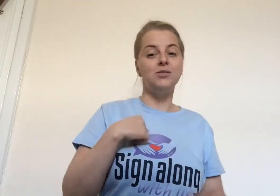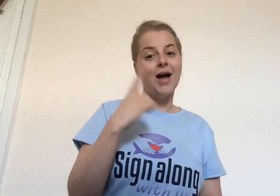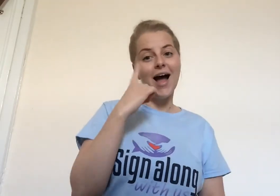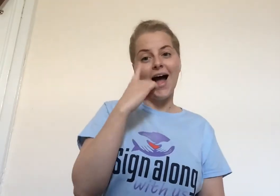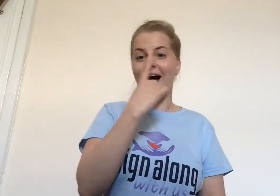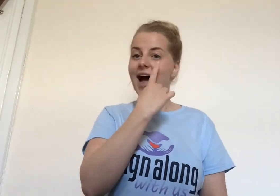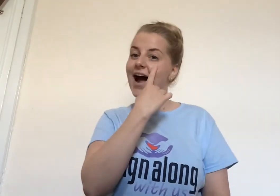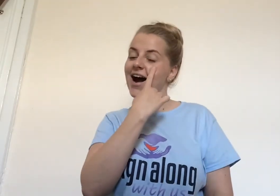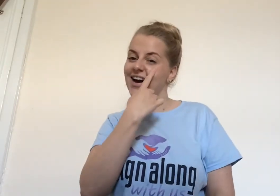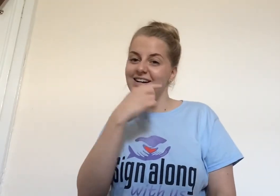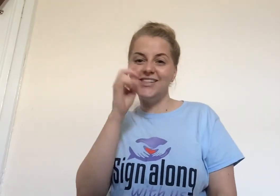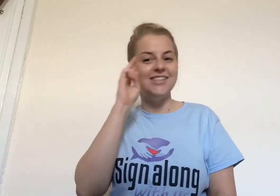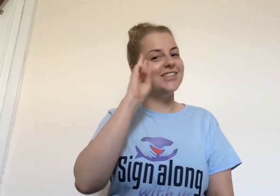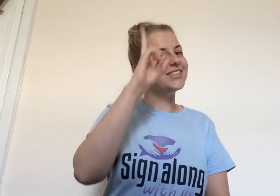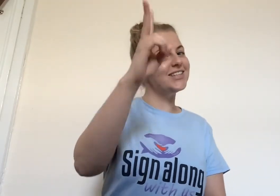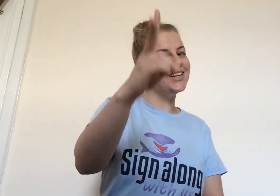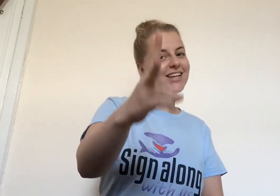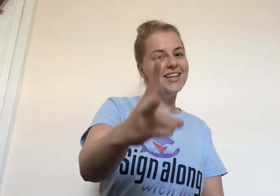my eyes and see.